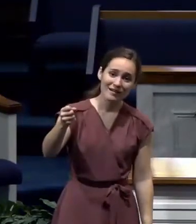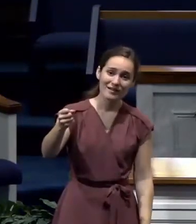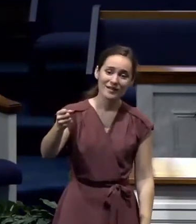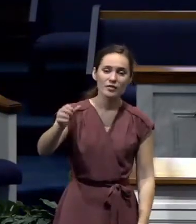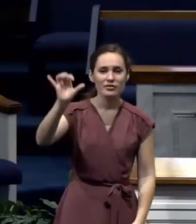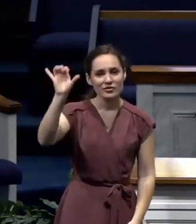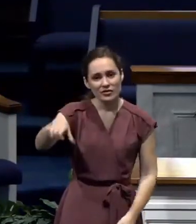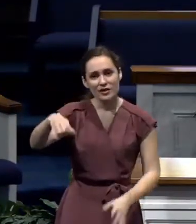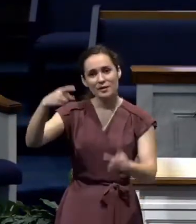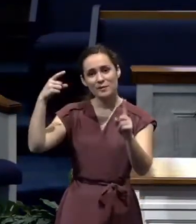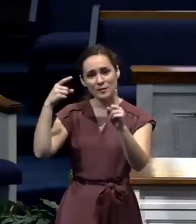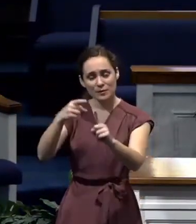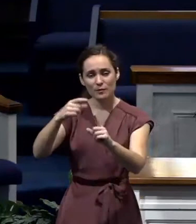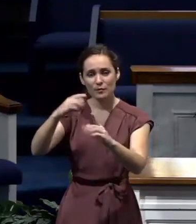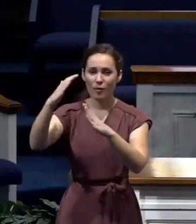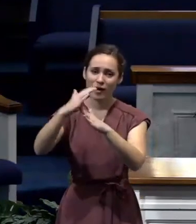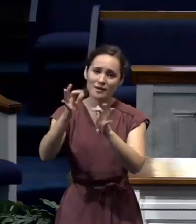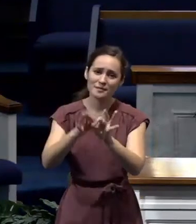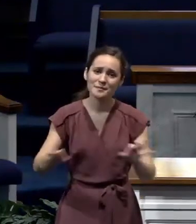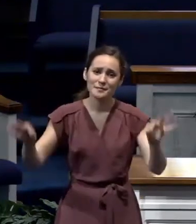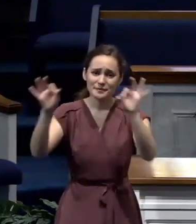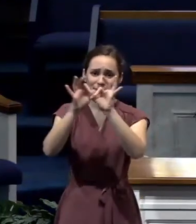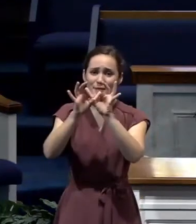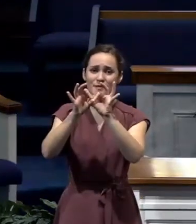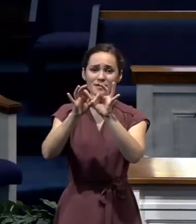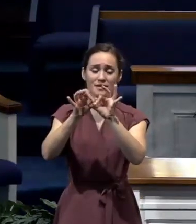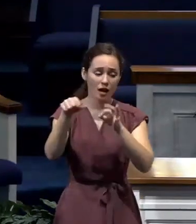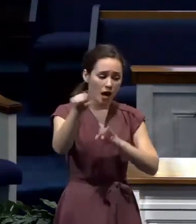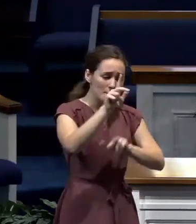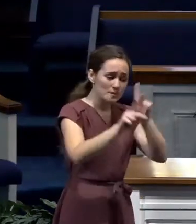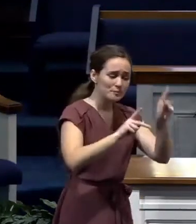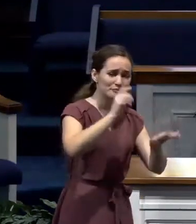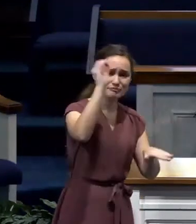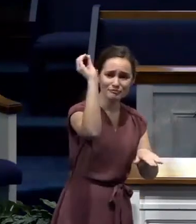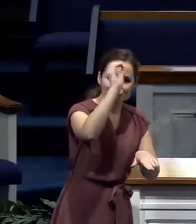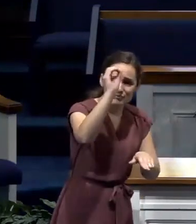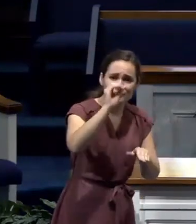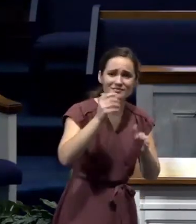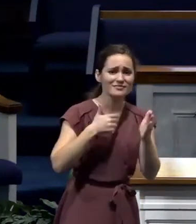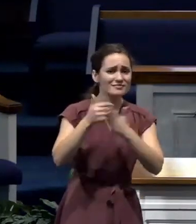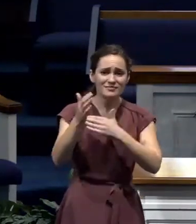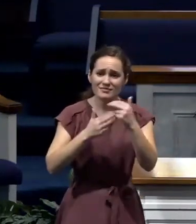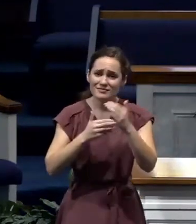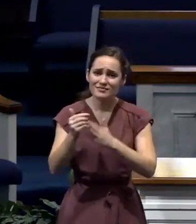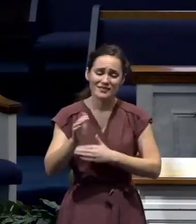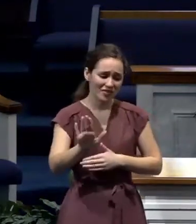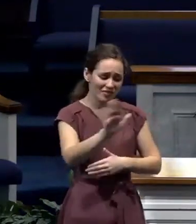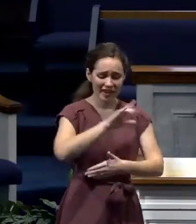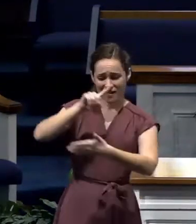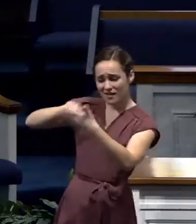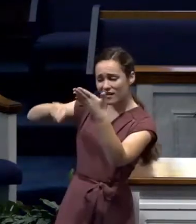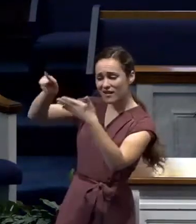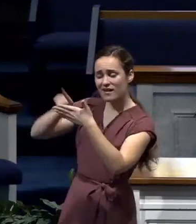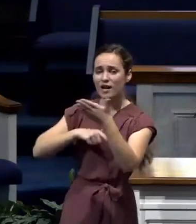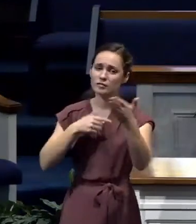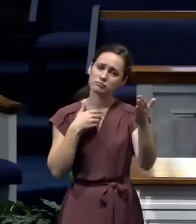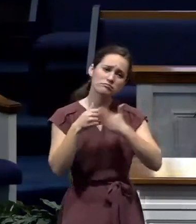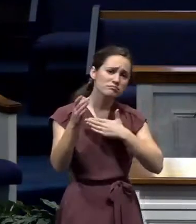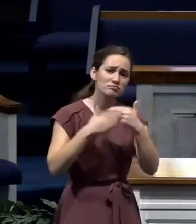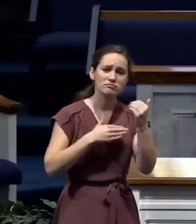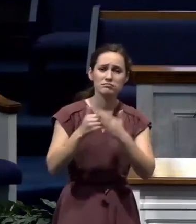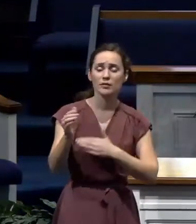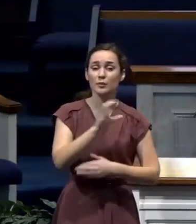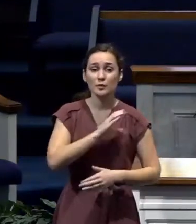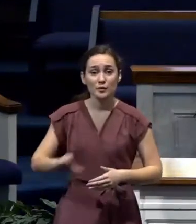thing that matters. It doesn't matter what people think about me. It doesn't matter that people are criticizing me. What matters to me is that